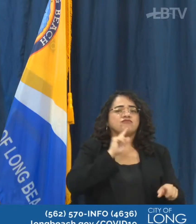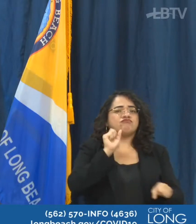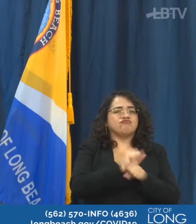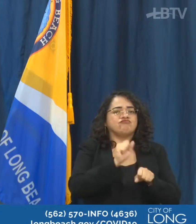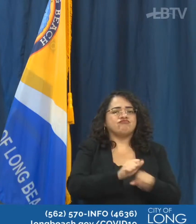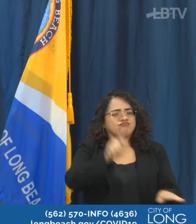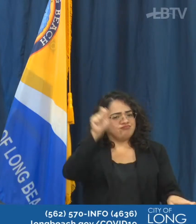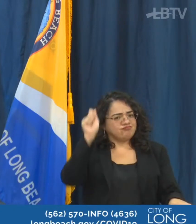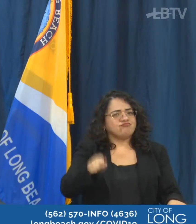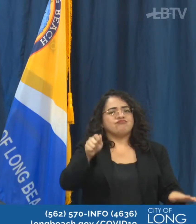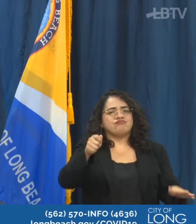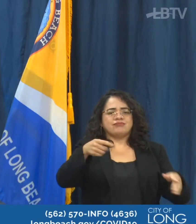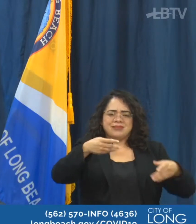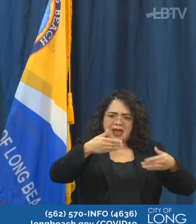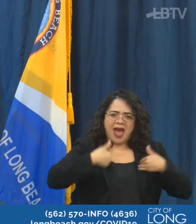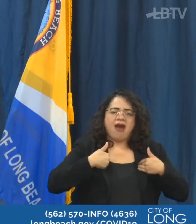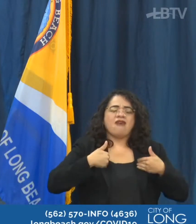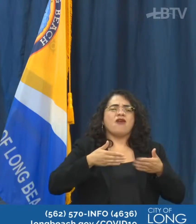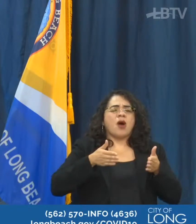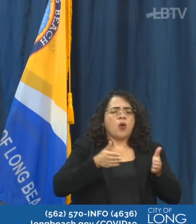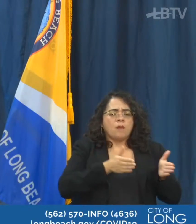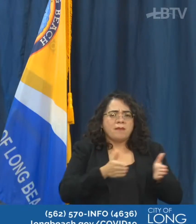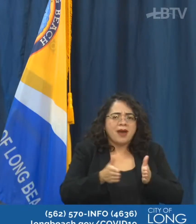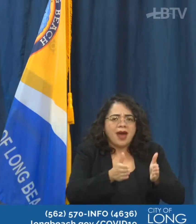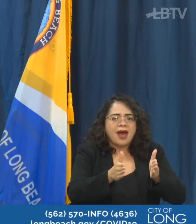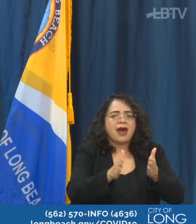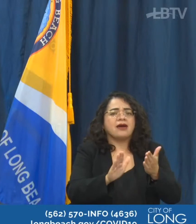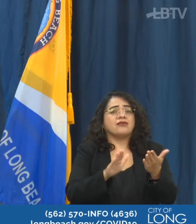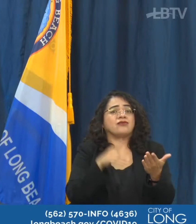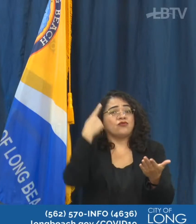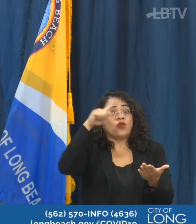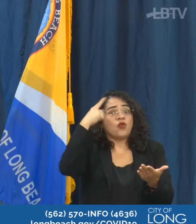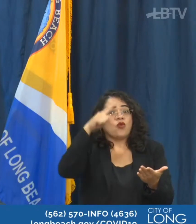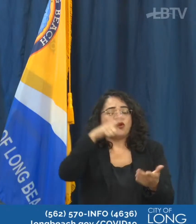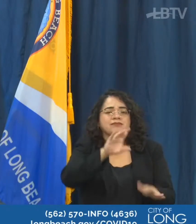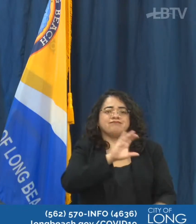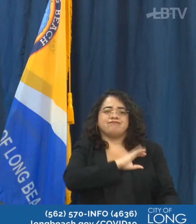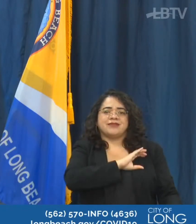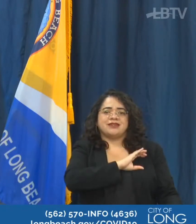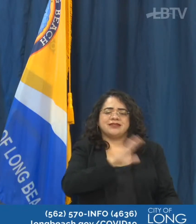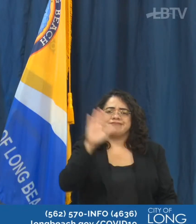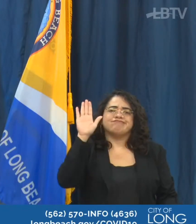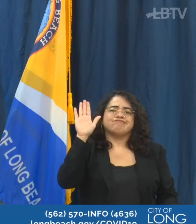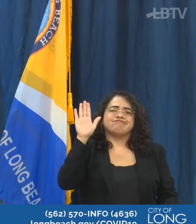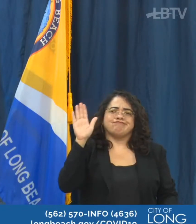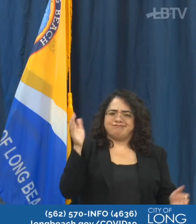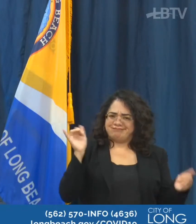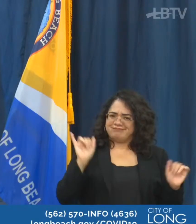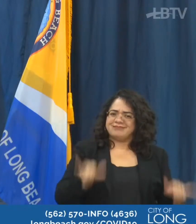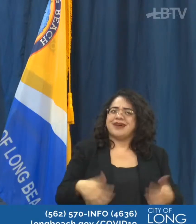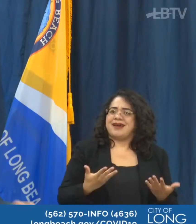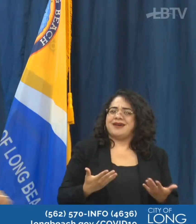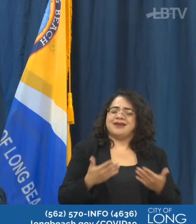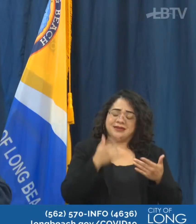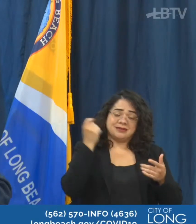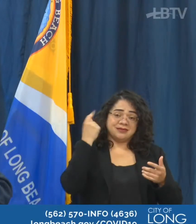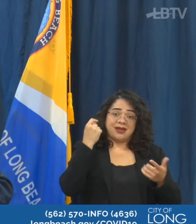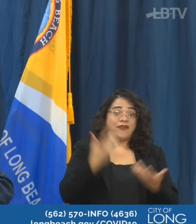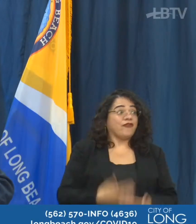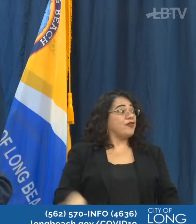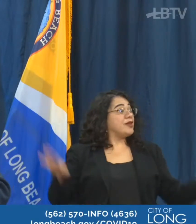and now a path to citizenship that this Congress should move forward and do. There's still a long road ahead